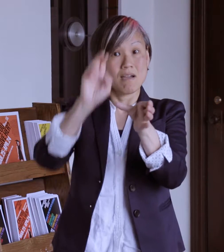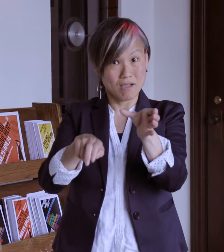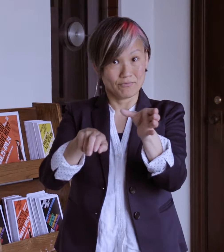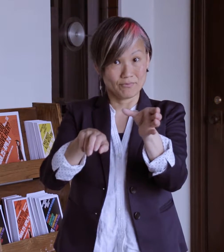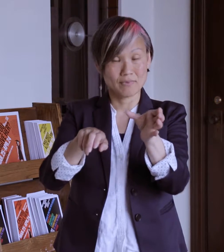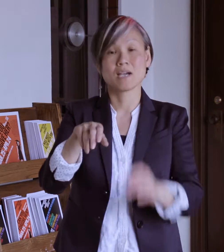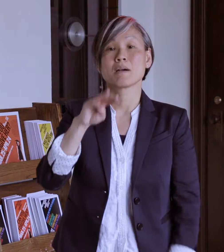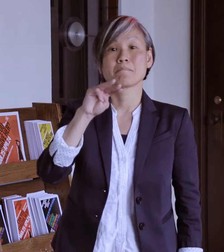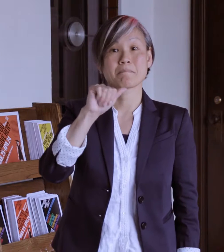She a little different.